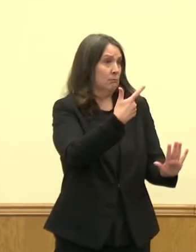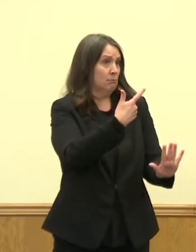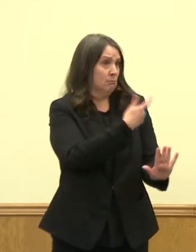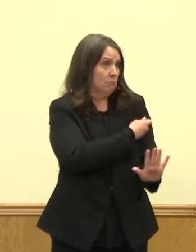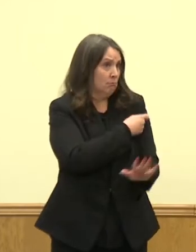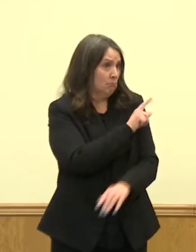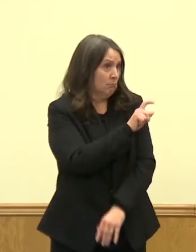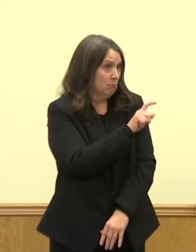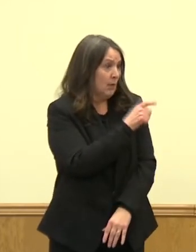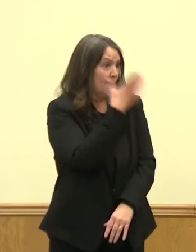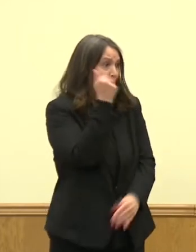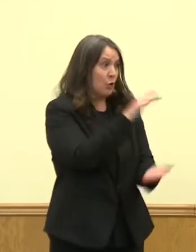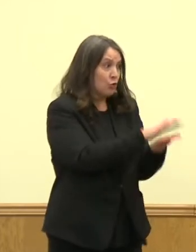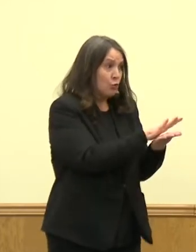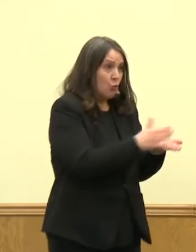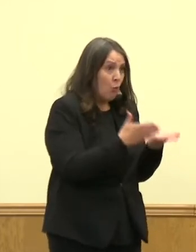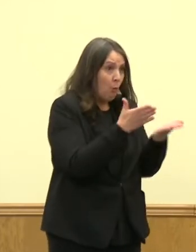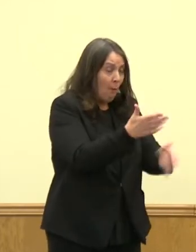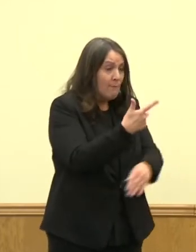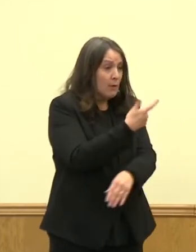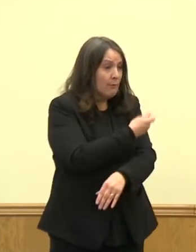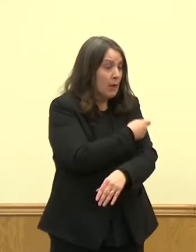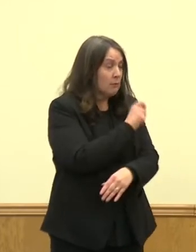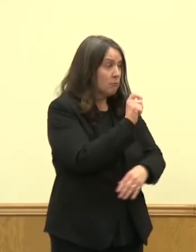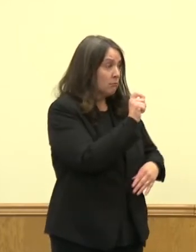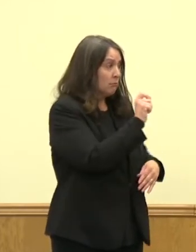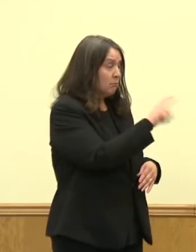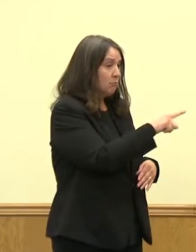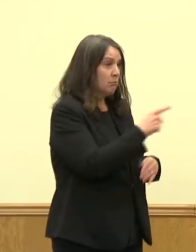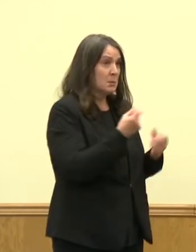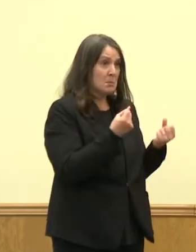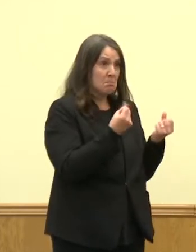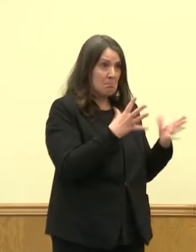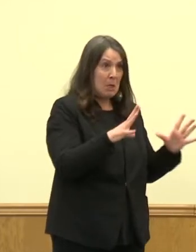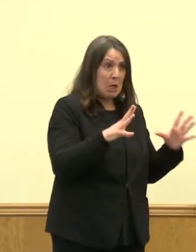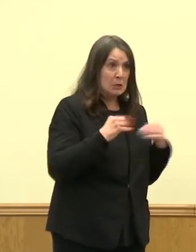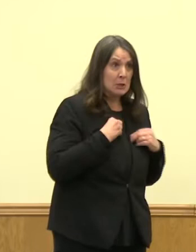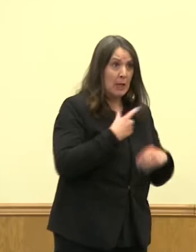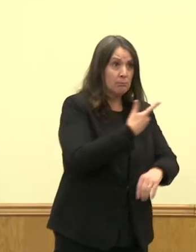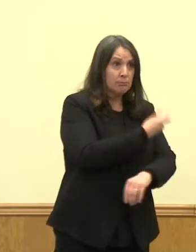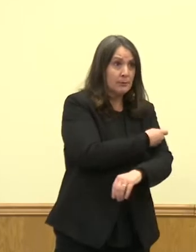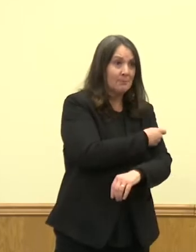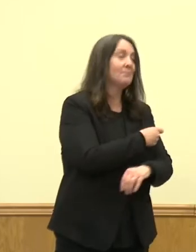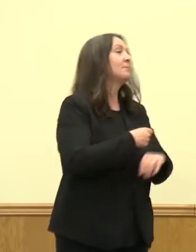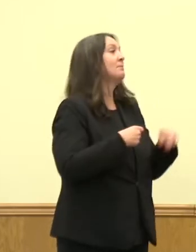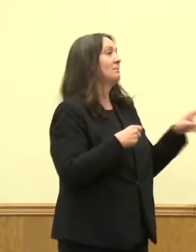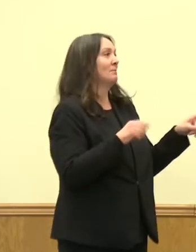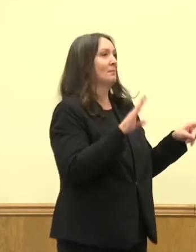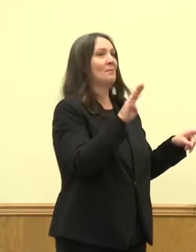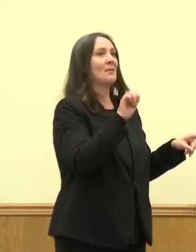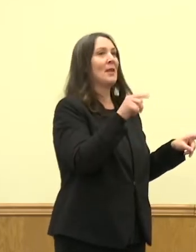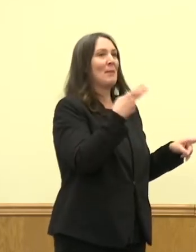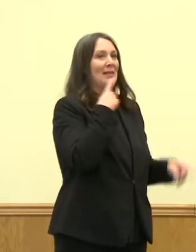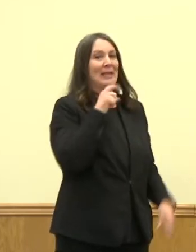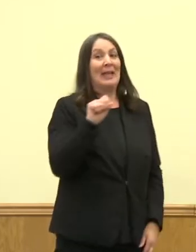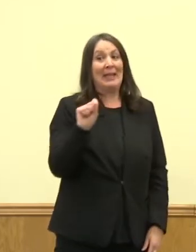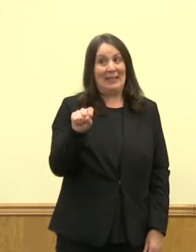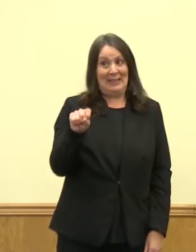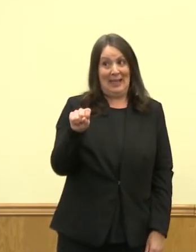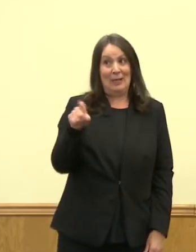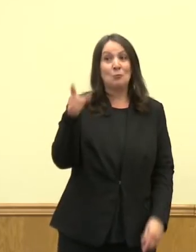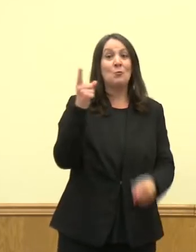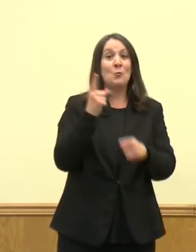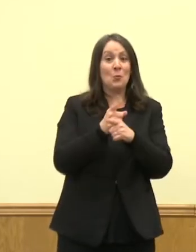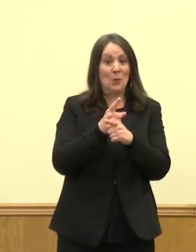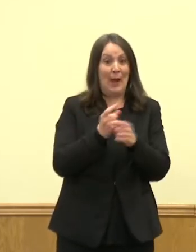available through the schools. Has there been a big uptick in those? There has. That is a better Monica question, but we